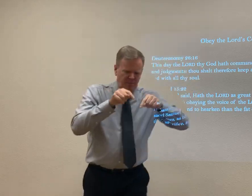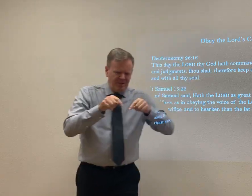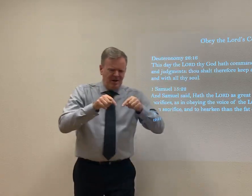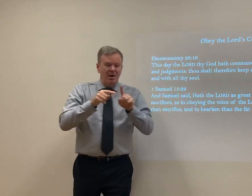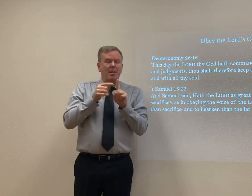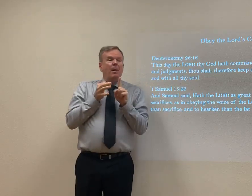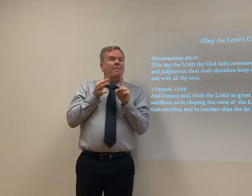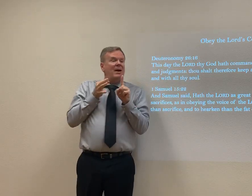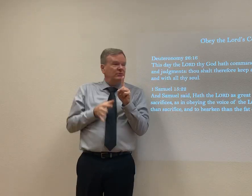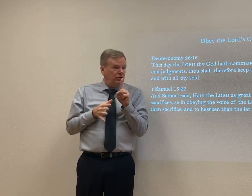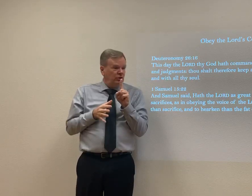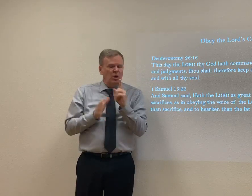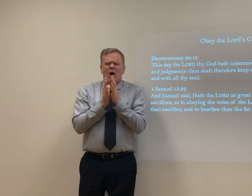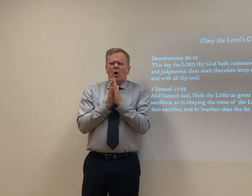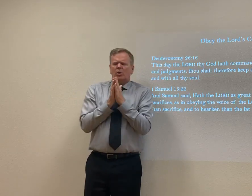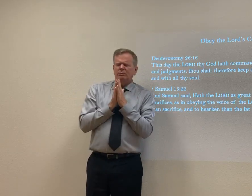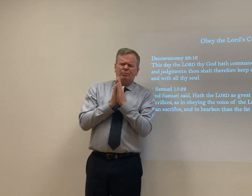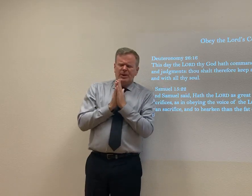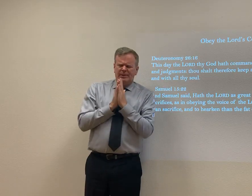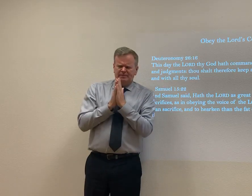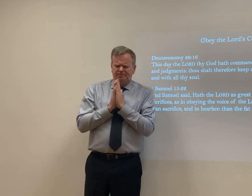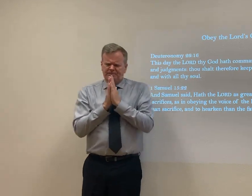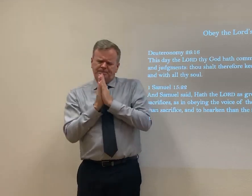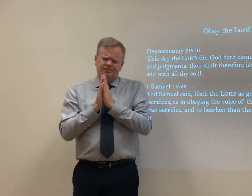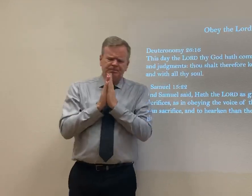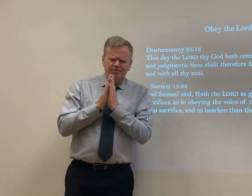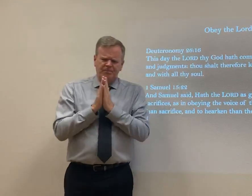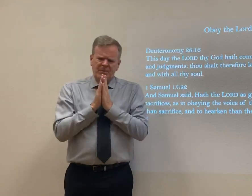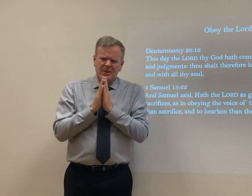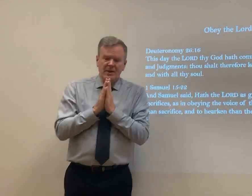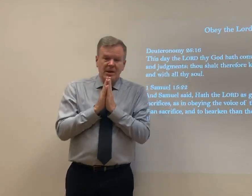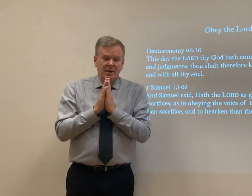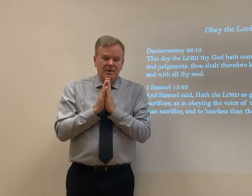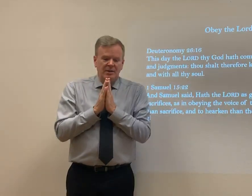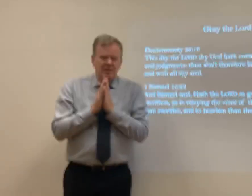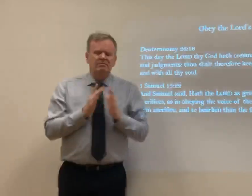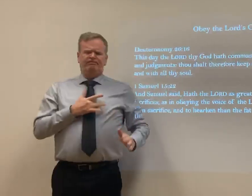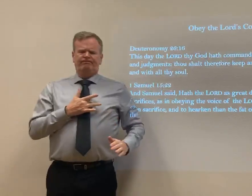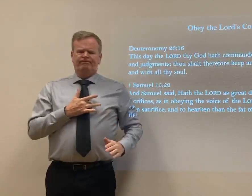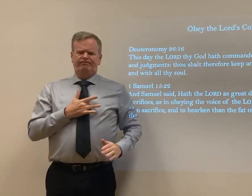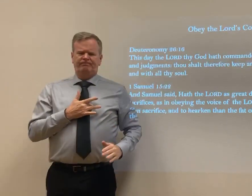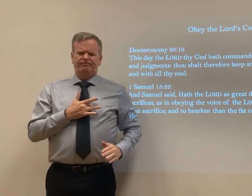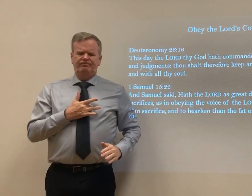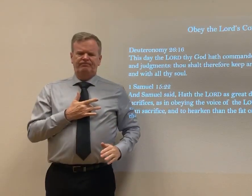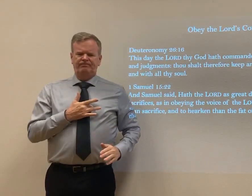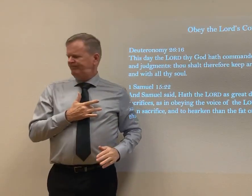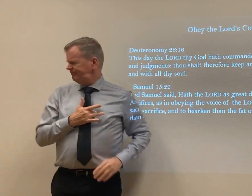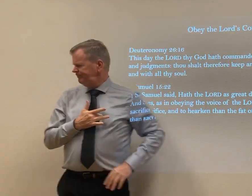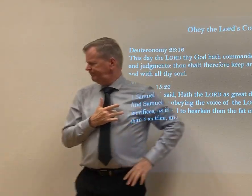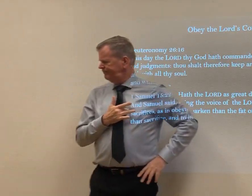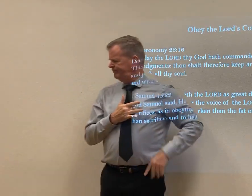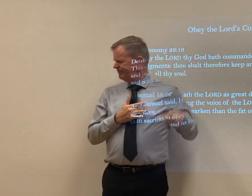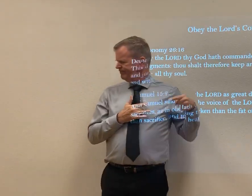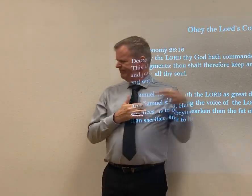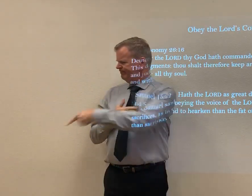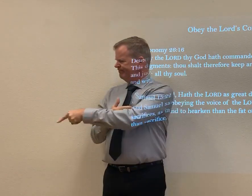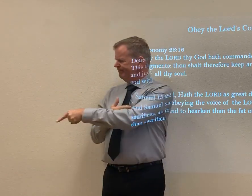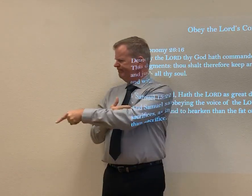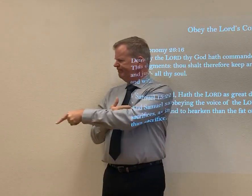Let me backtrack and fill in the story here. So there was a pastor. was praying. And he felt in his heart to do something. So he